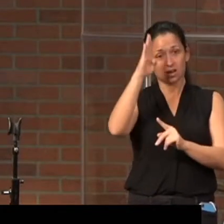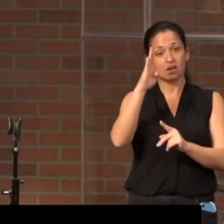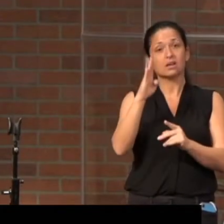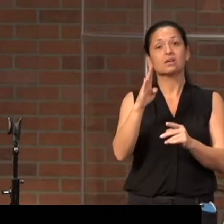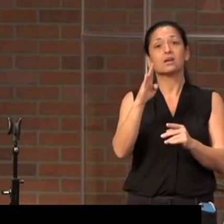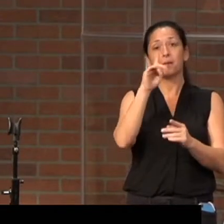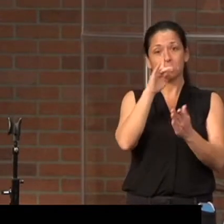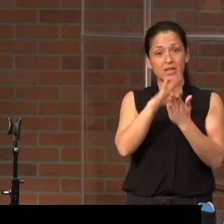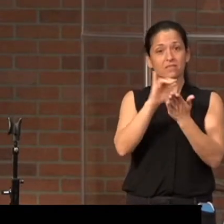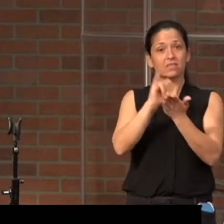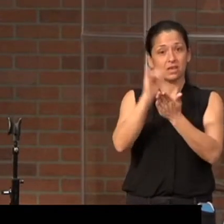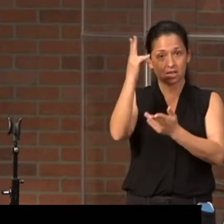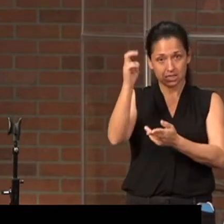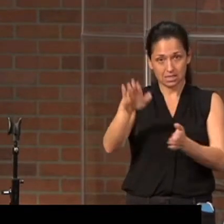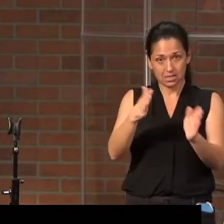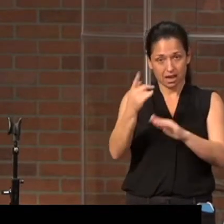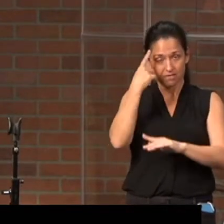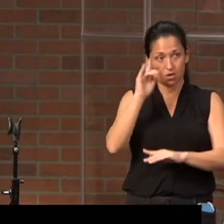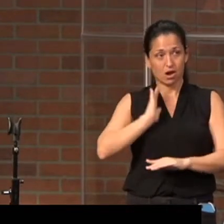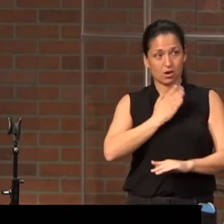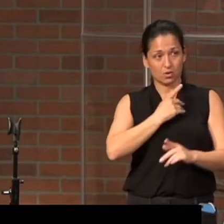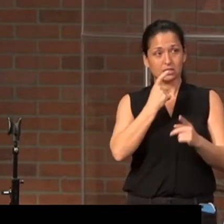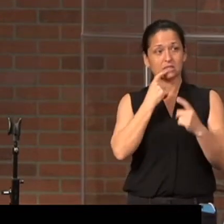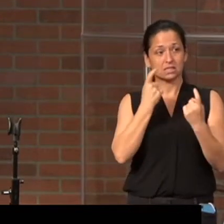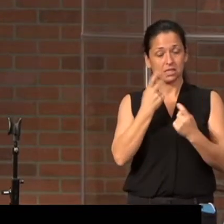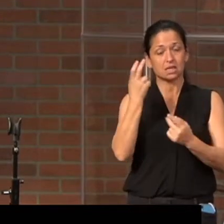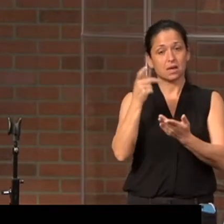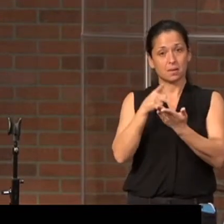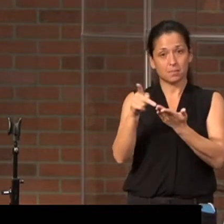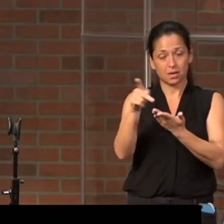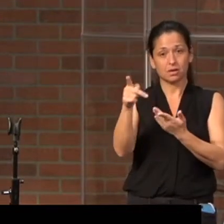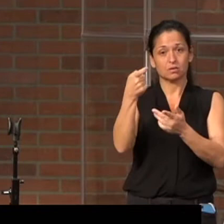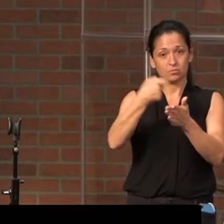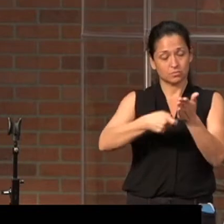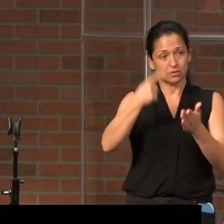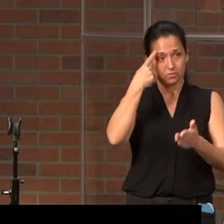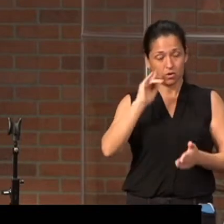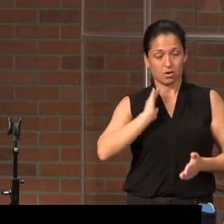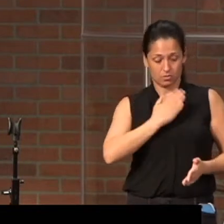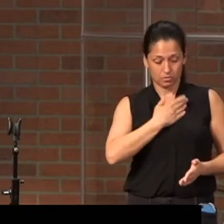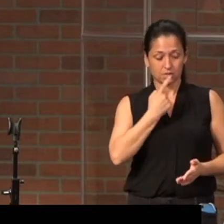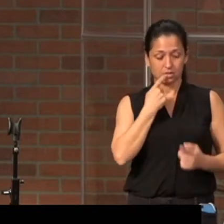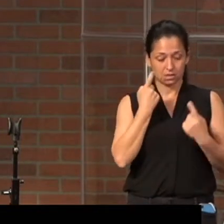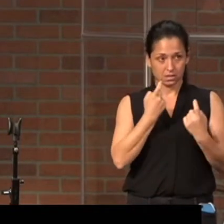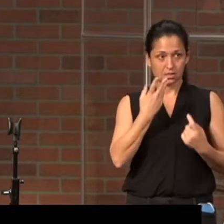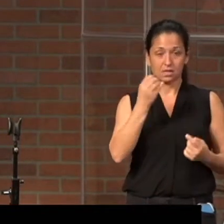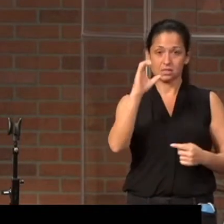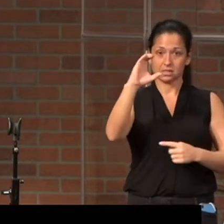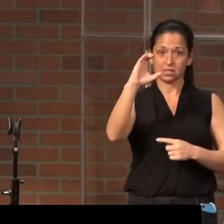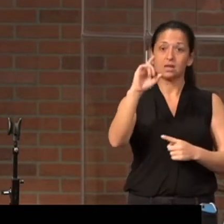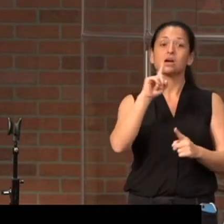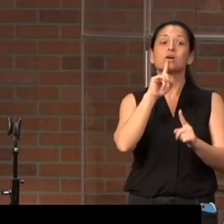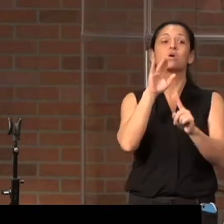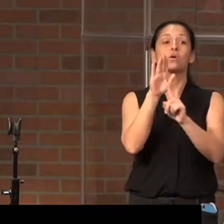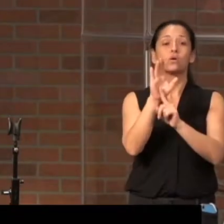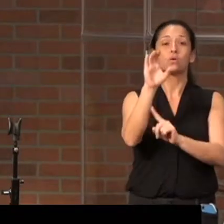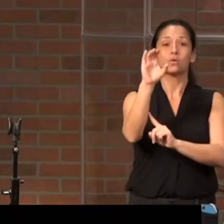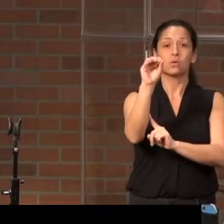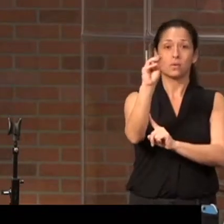believing that he died for our sins, he paid the price for our sins. And C, commit